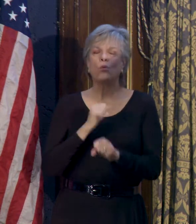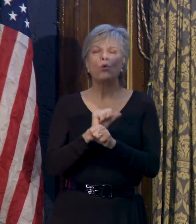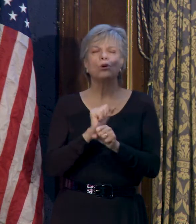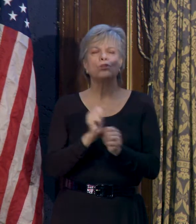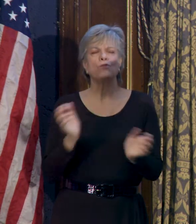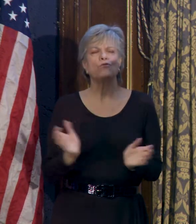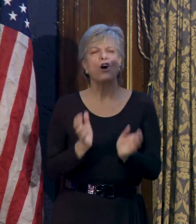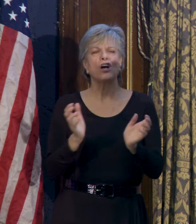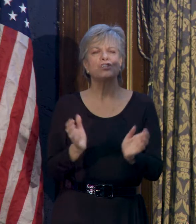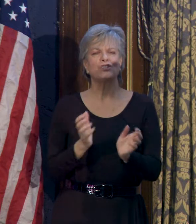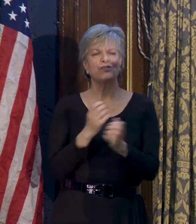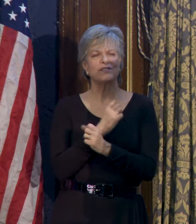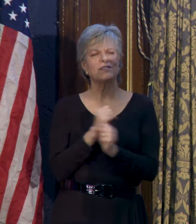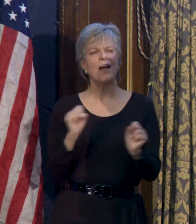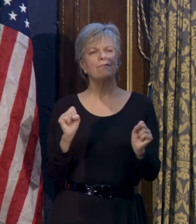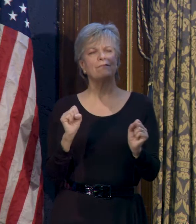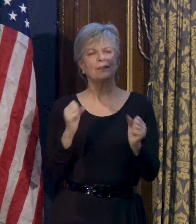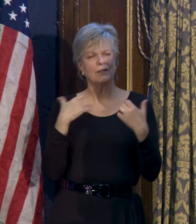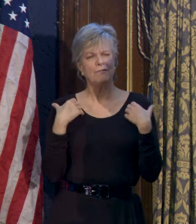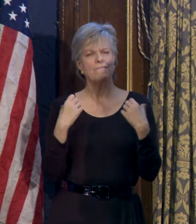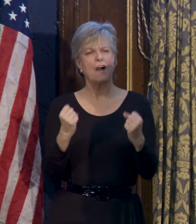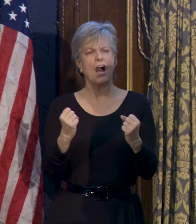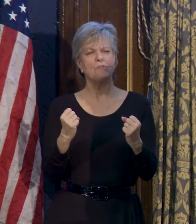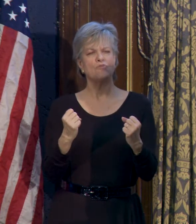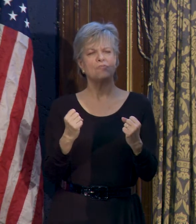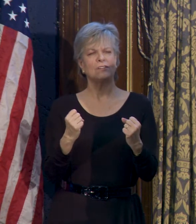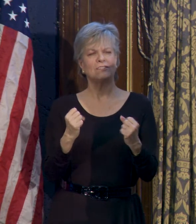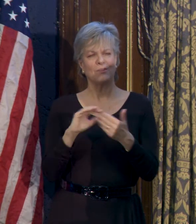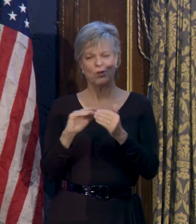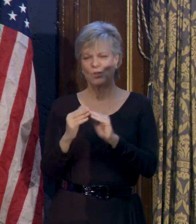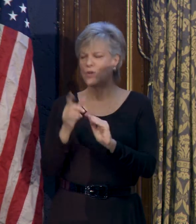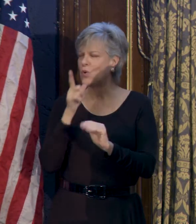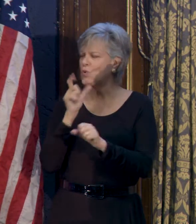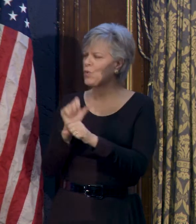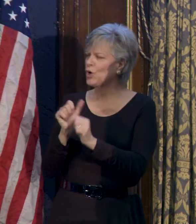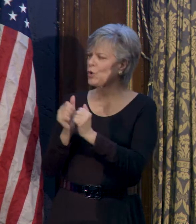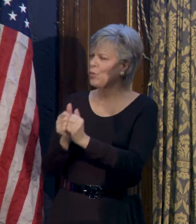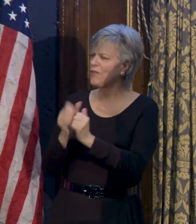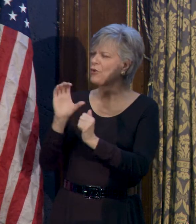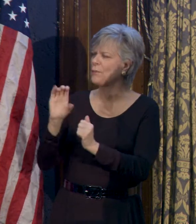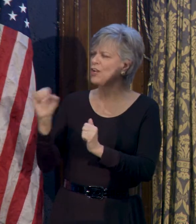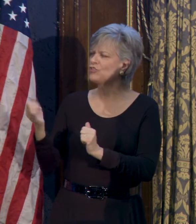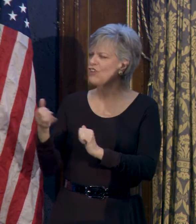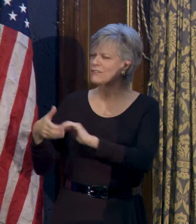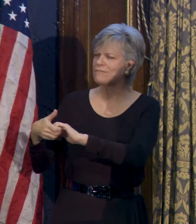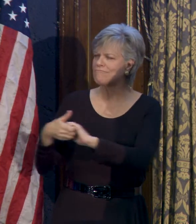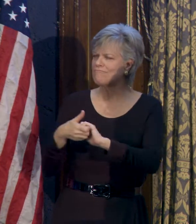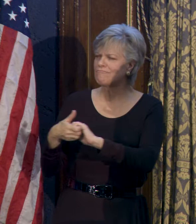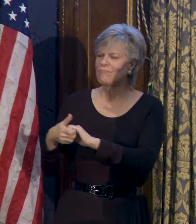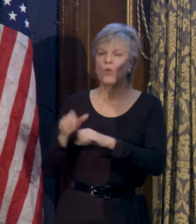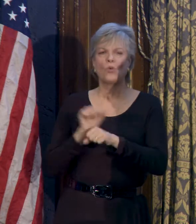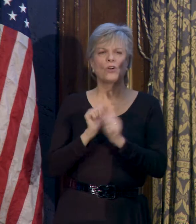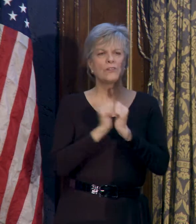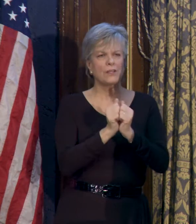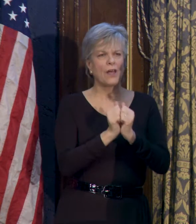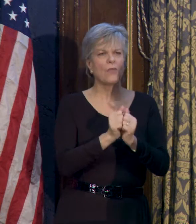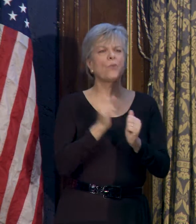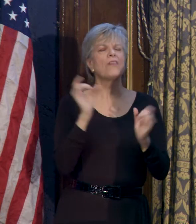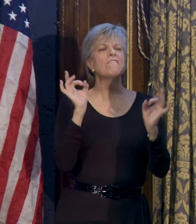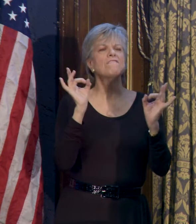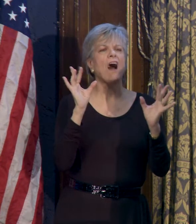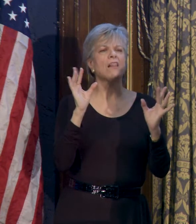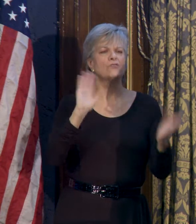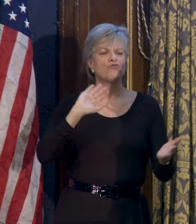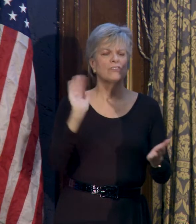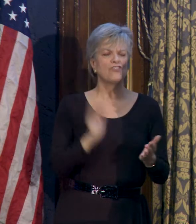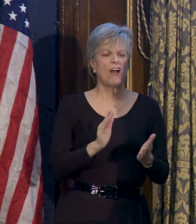and thriving communities through our work and partnerships in criminal justice. We'll work collaboratively to implement violence reduction strategies